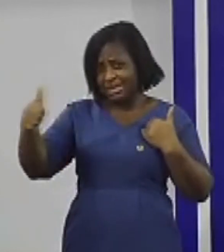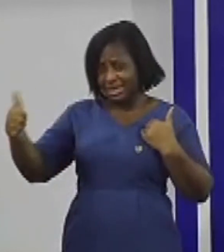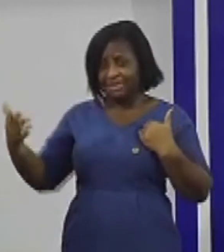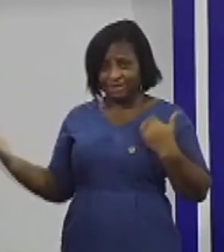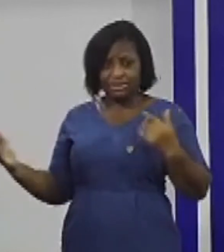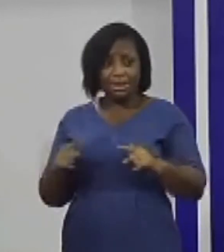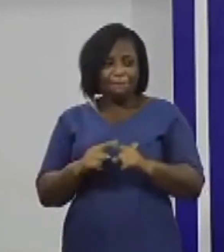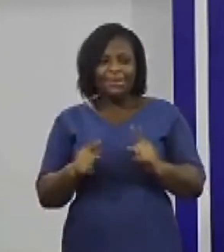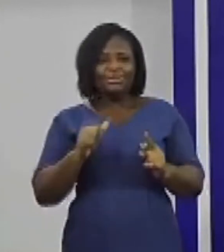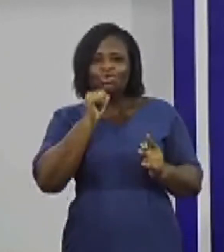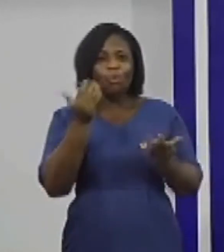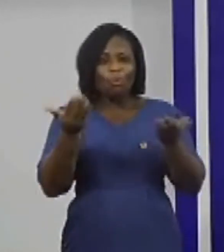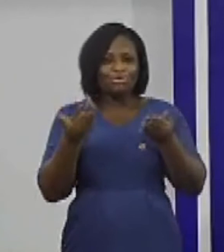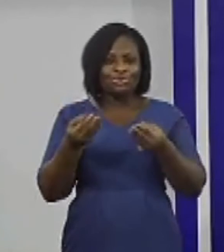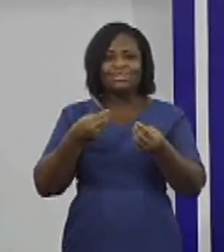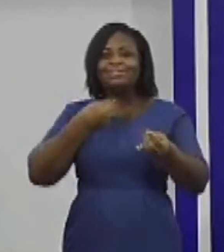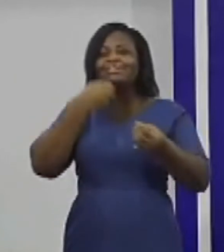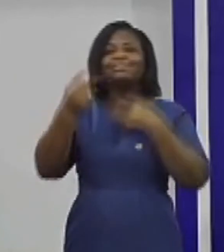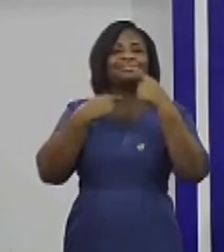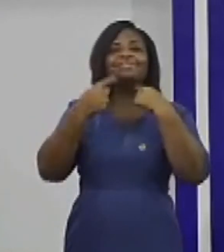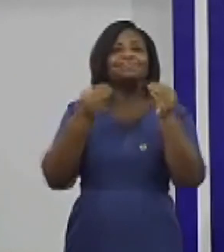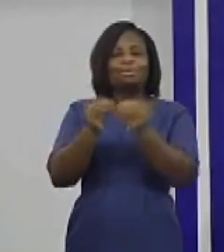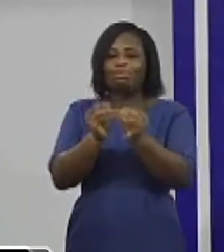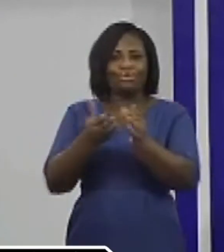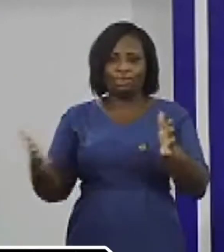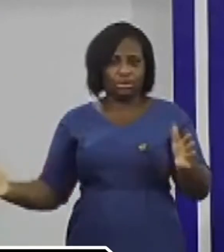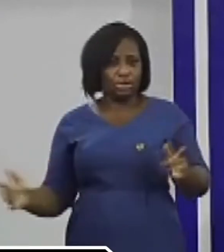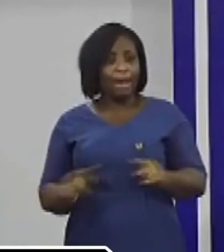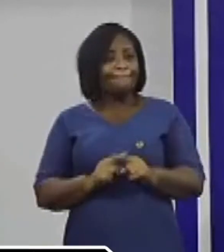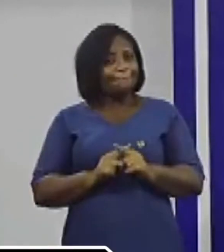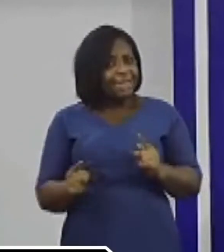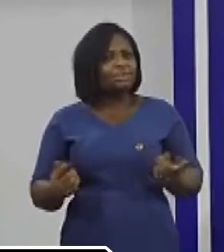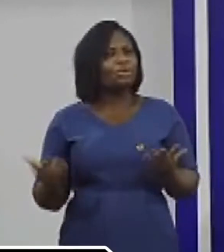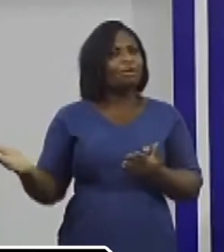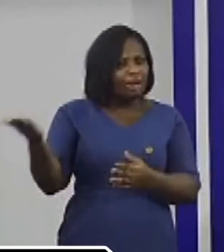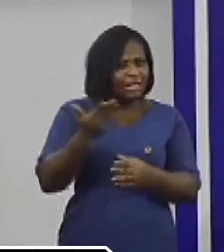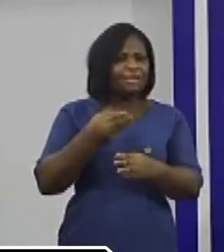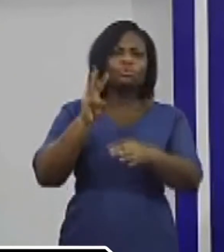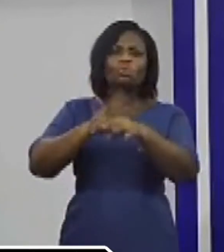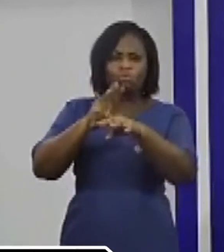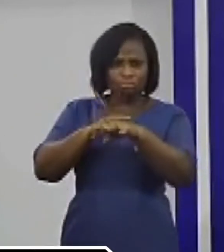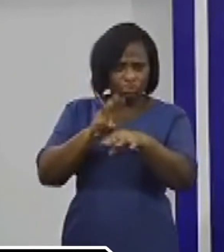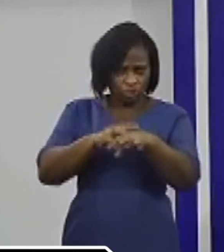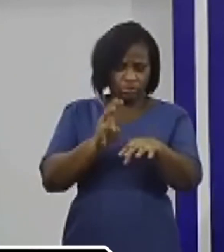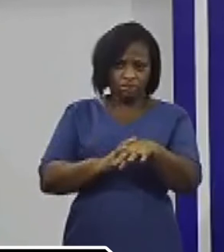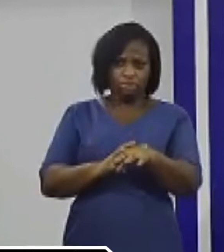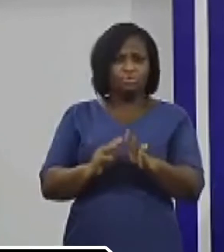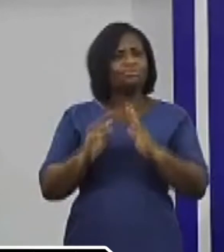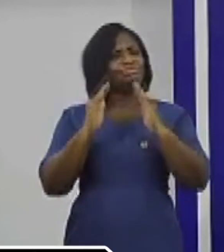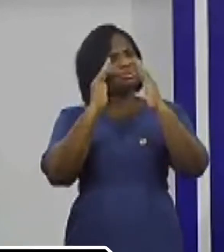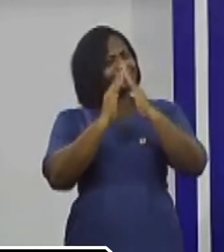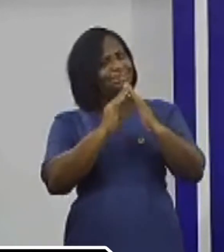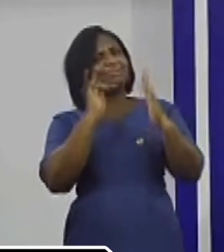spare you in a law lecture at moment. B. We are being admonished to stay at home as much as possible.